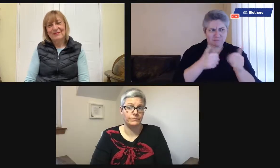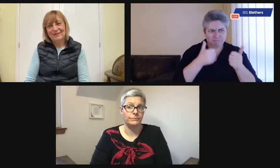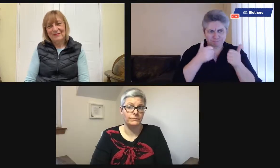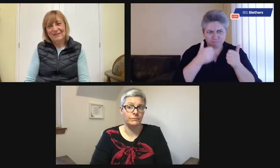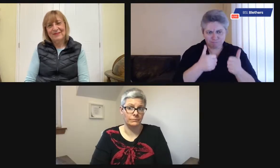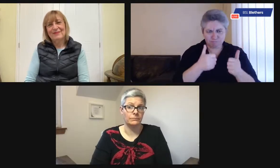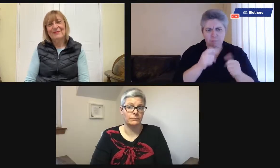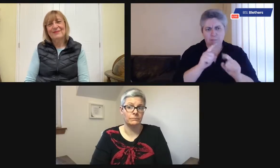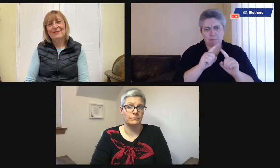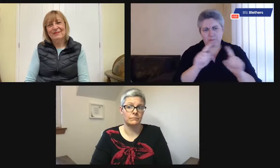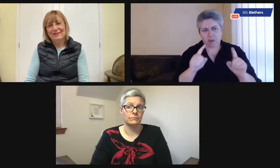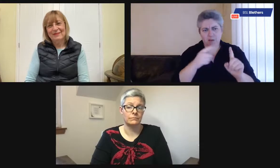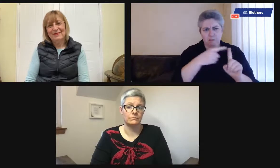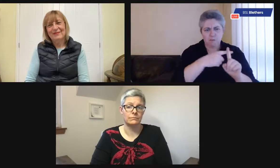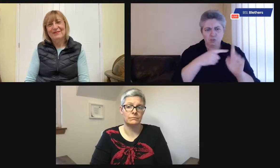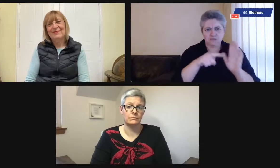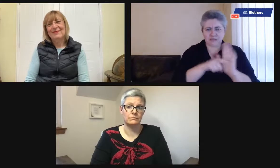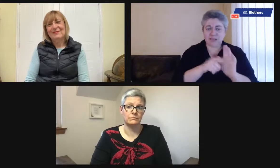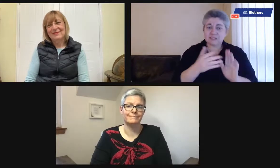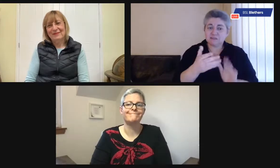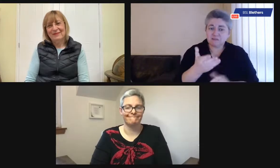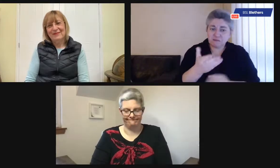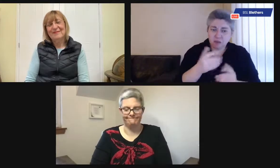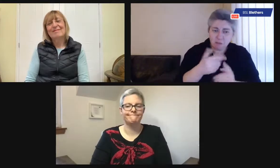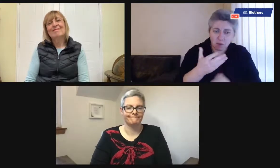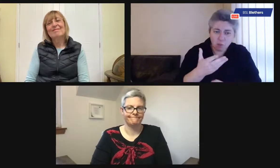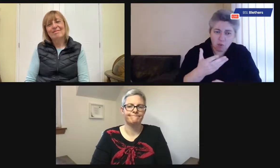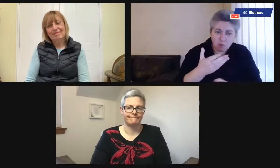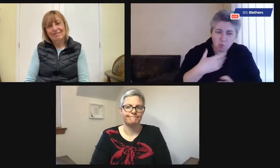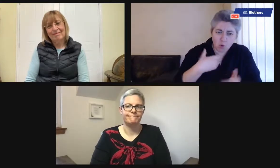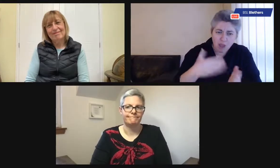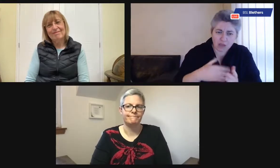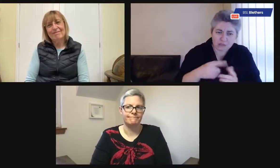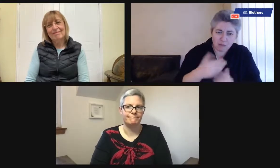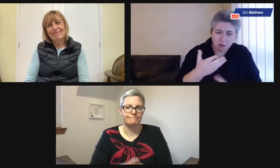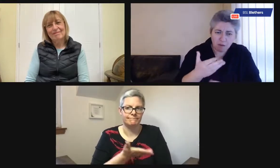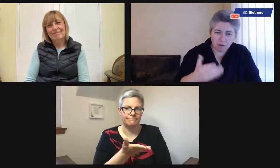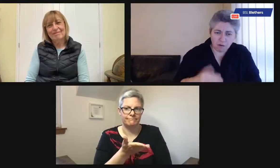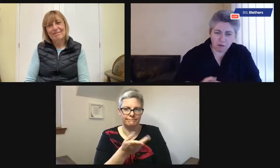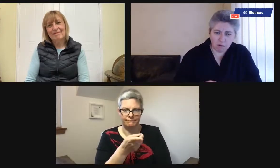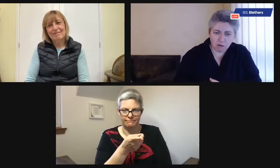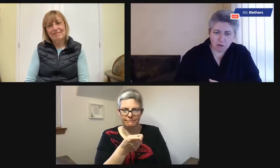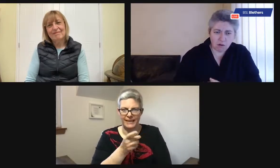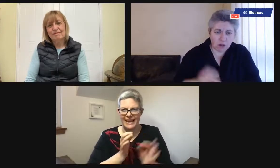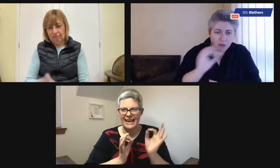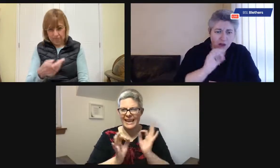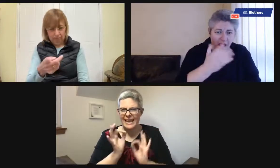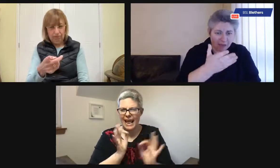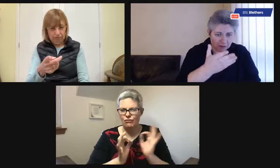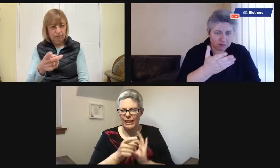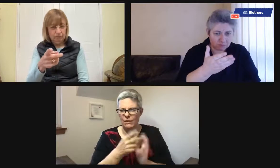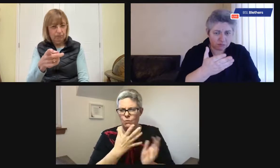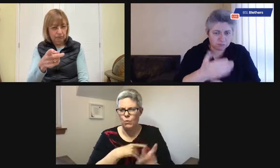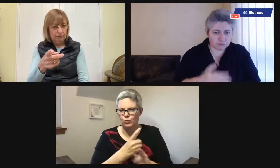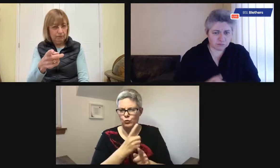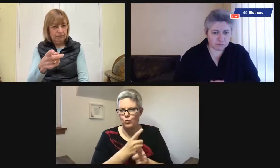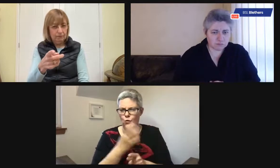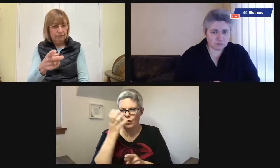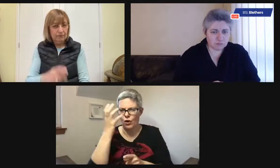Is there anything we can do in terms of television, positive and negative things? Any experiences, Emma? Or, well, I'm going to